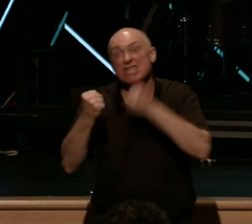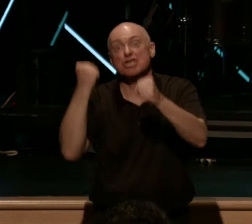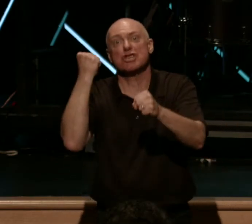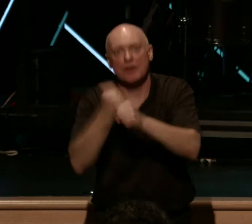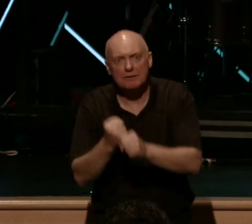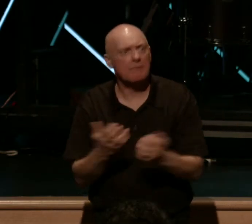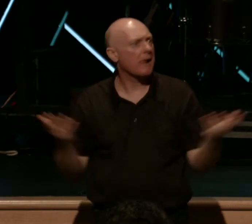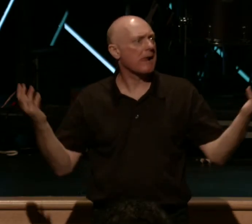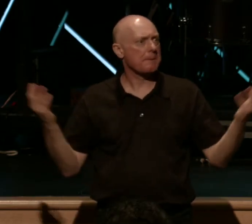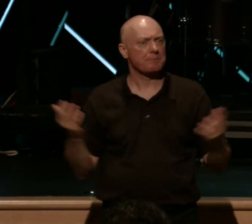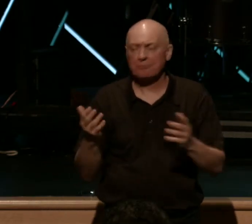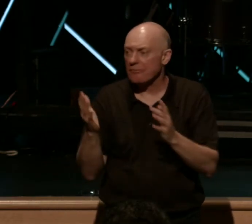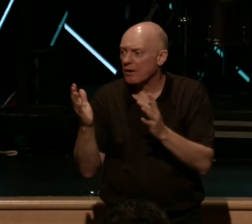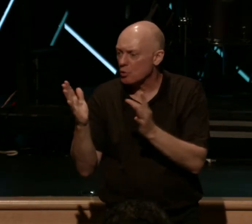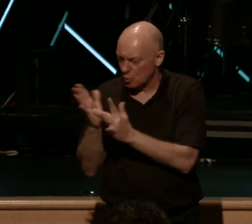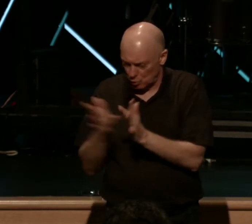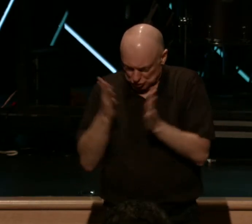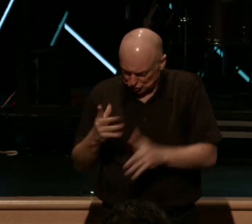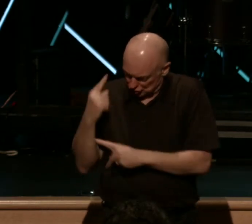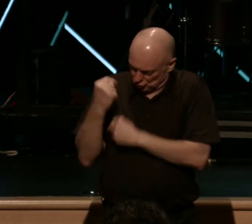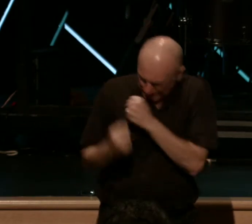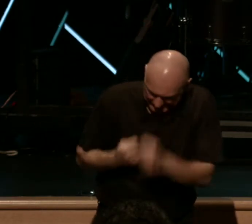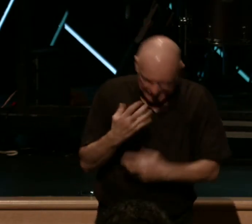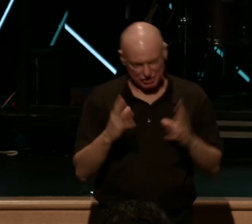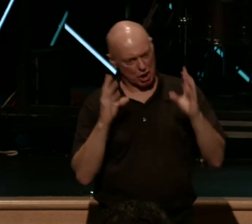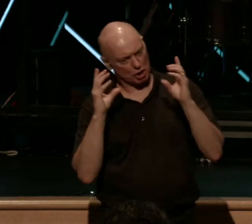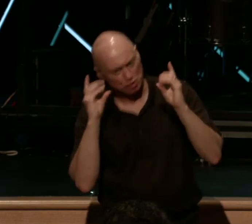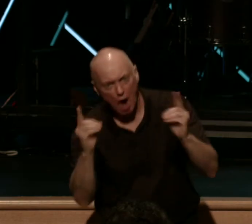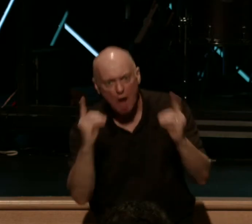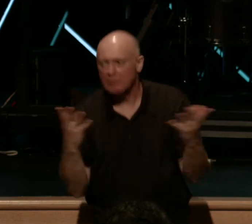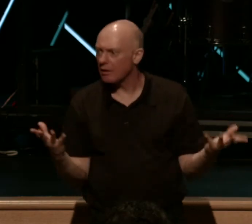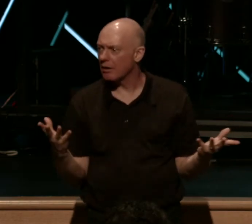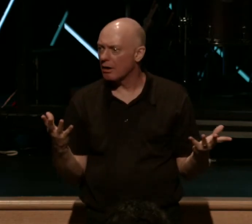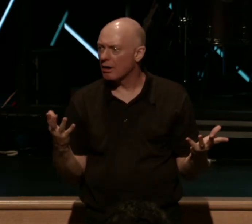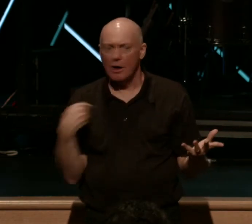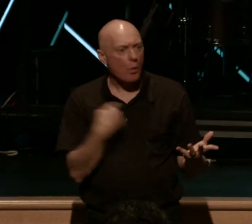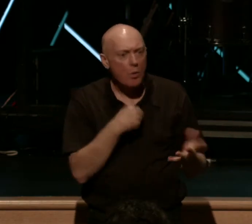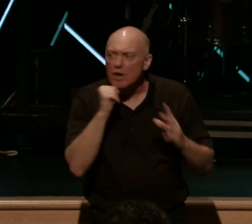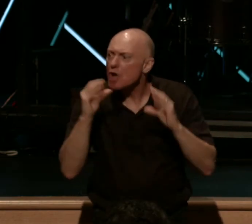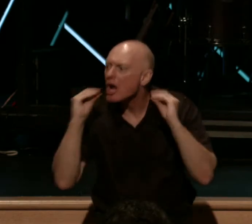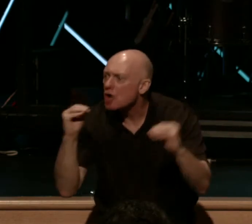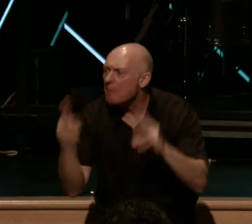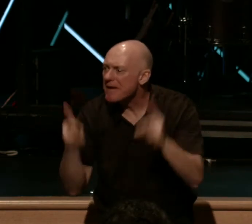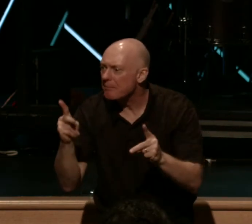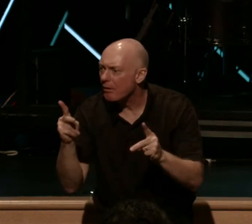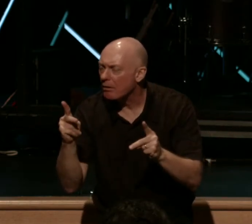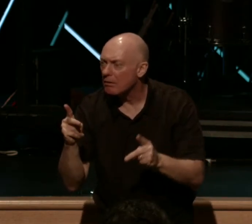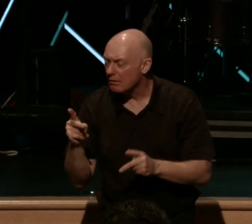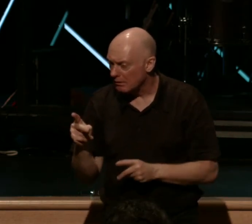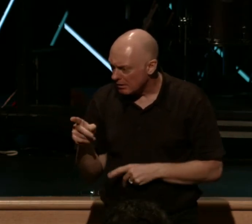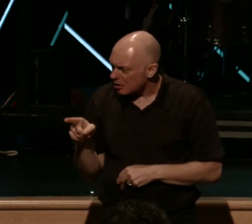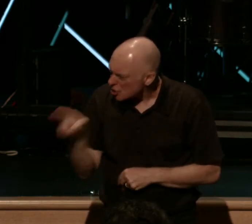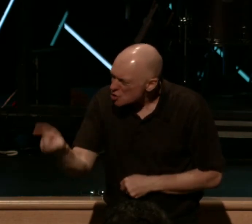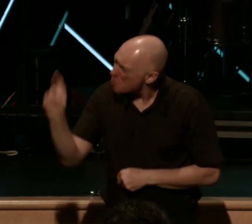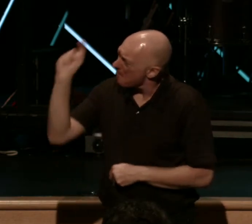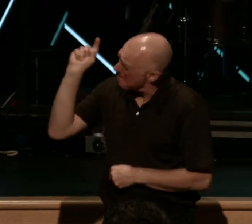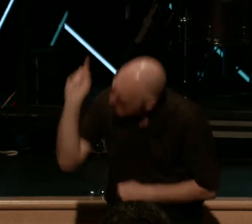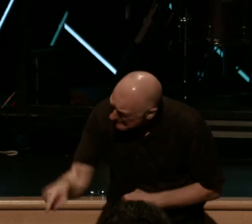through Christian tradition and doctrine and centuries, we have not taught people that discipleship is mandated as a Christian.